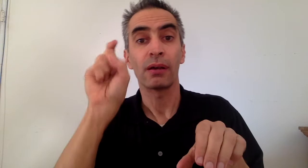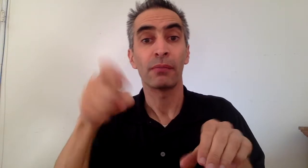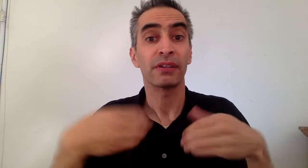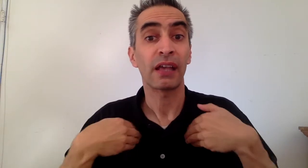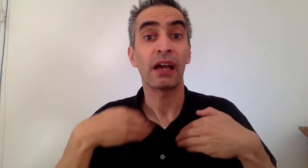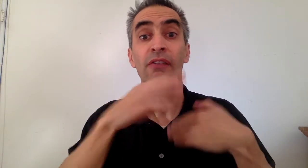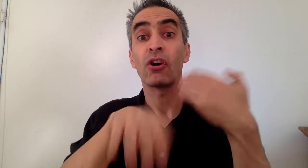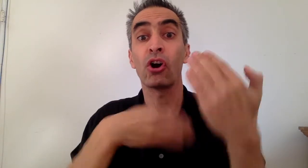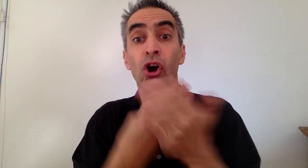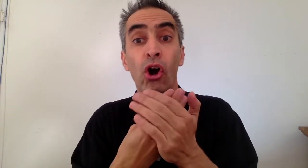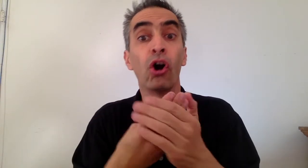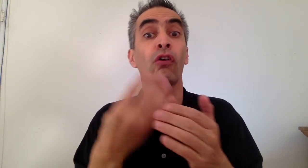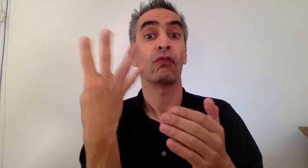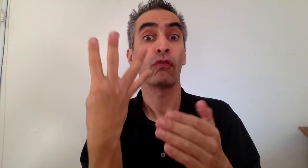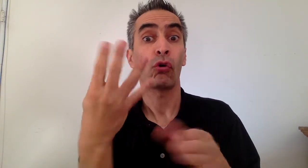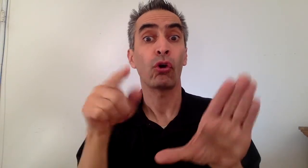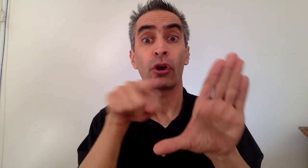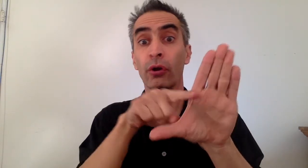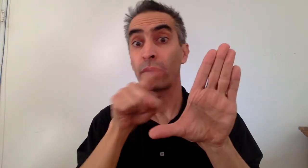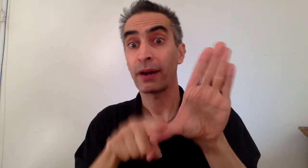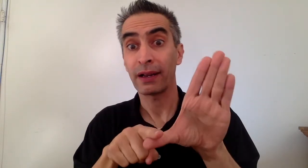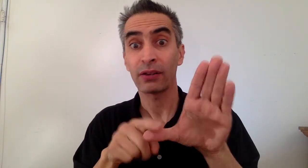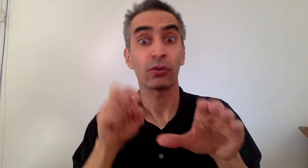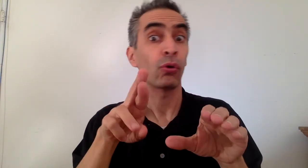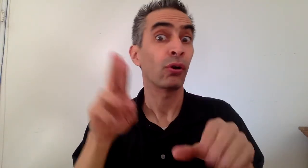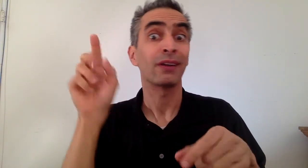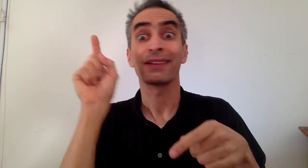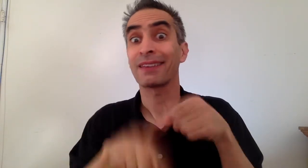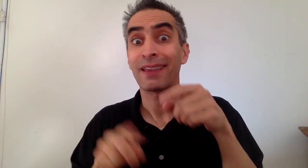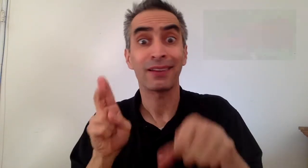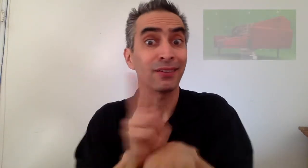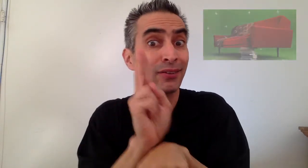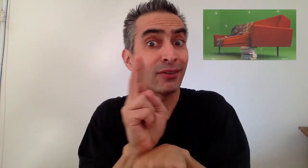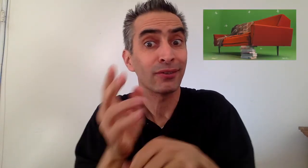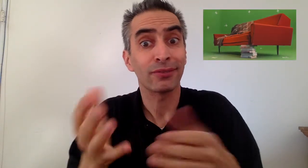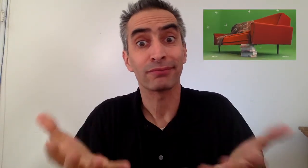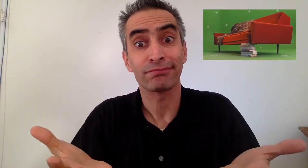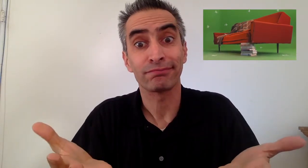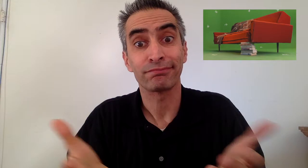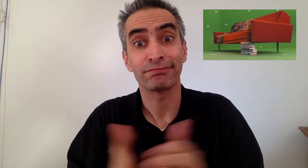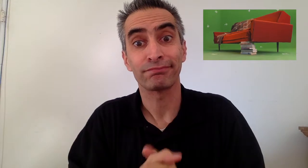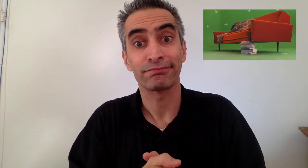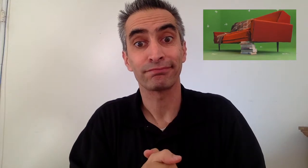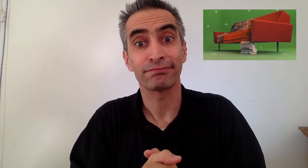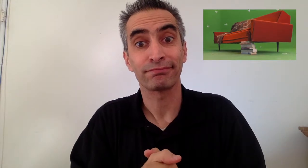Couches must have all four right angles or you can't use them.